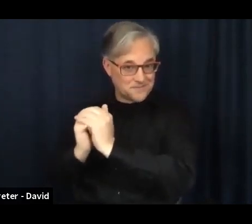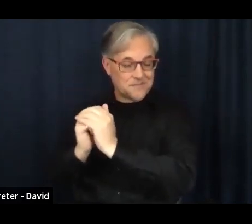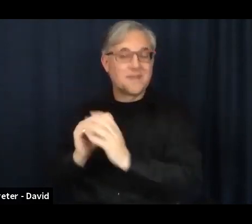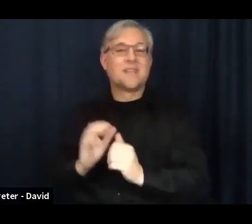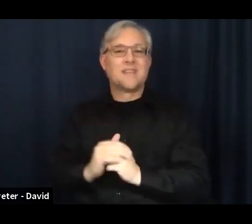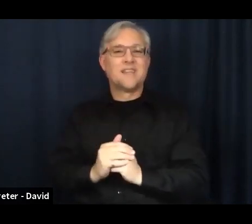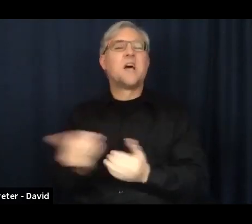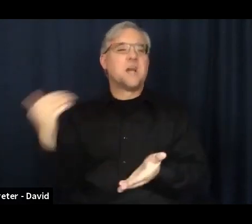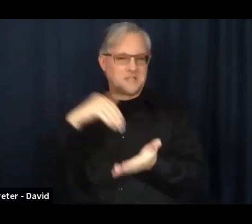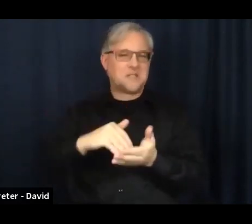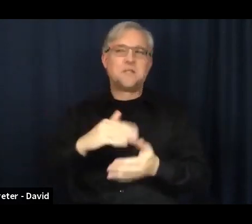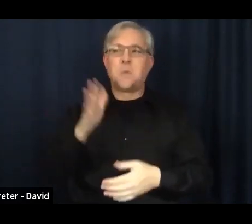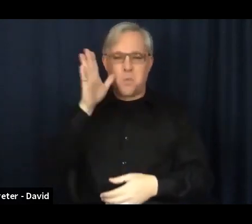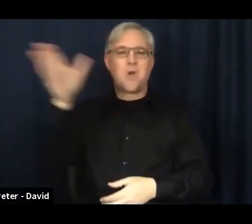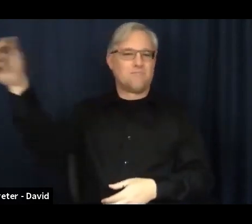for us in ASL.